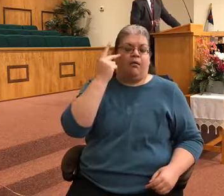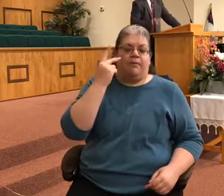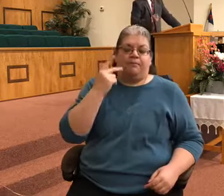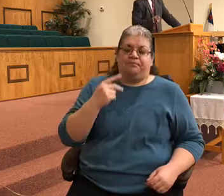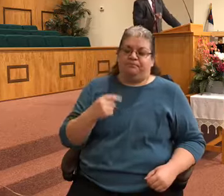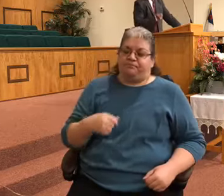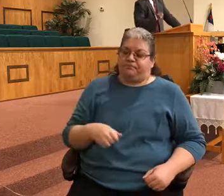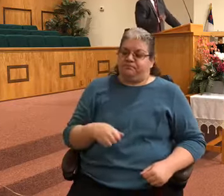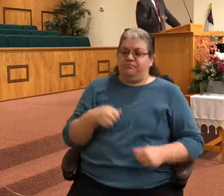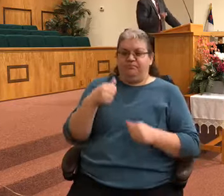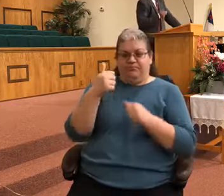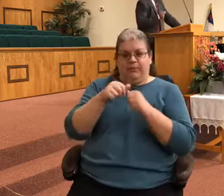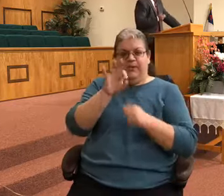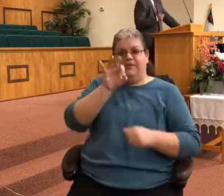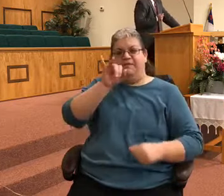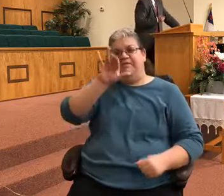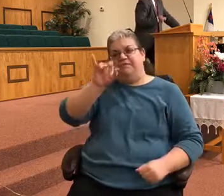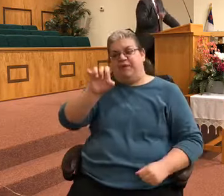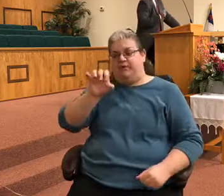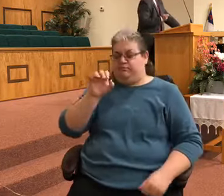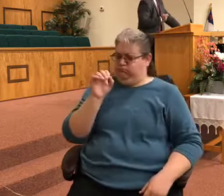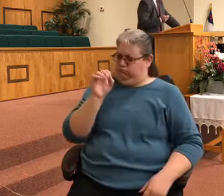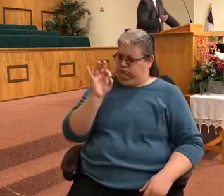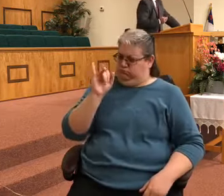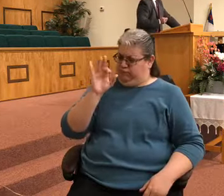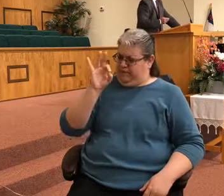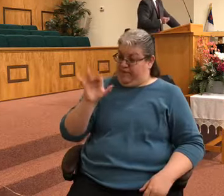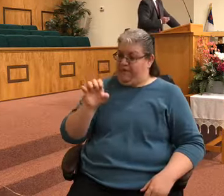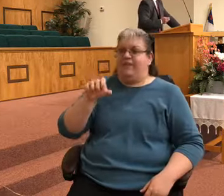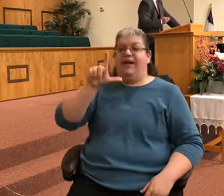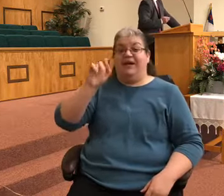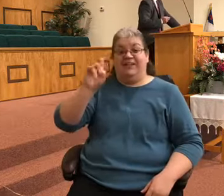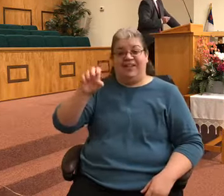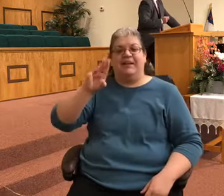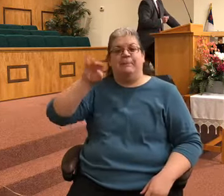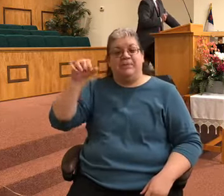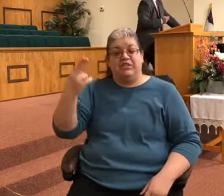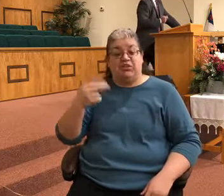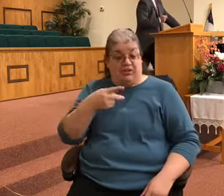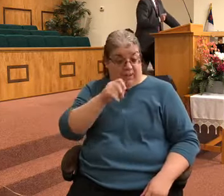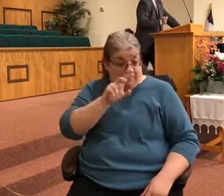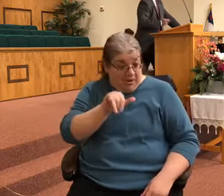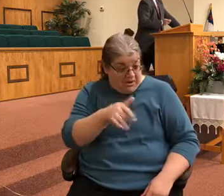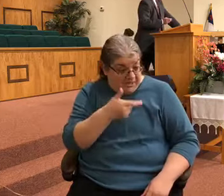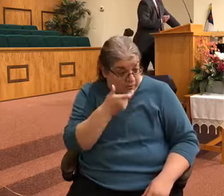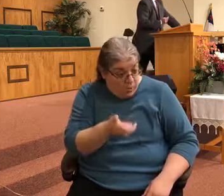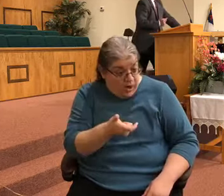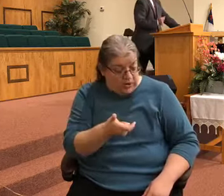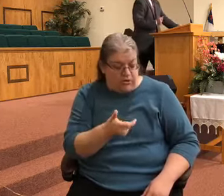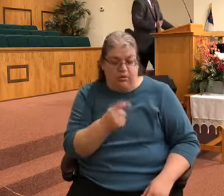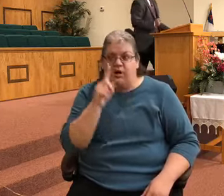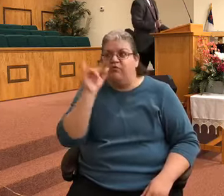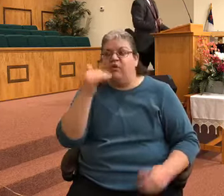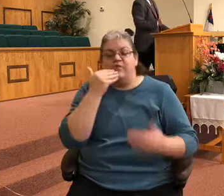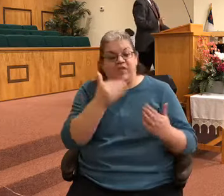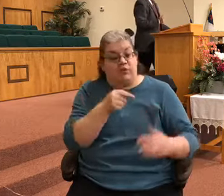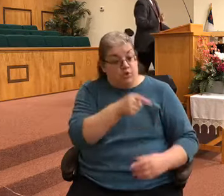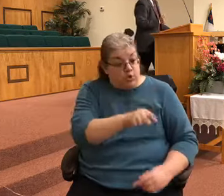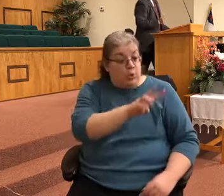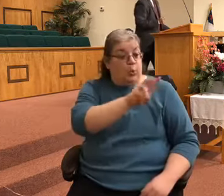Lake, Michigan, Polly, if you're watching, I'll forever be thankful that you and Wayne and Mike and Tracy and Aaron were church